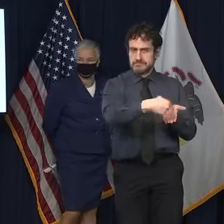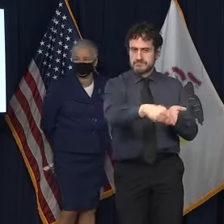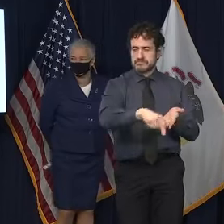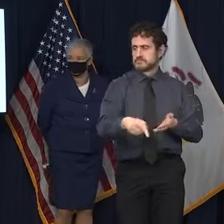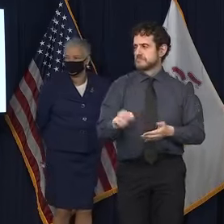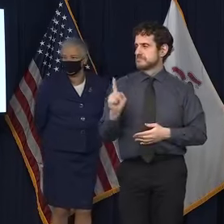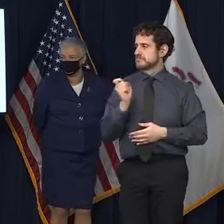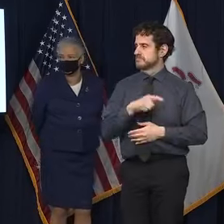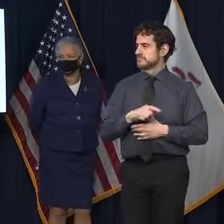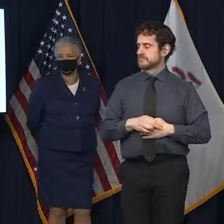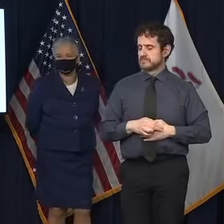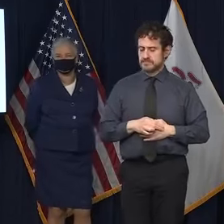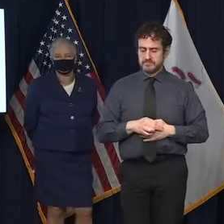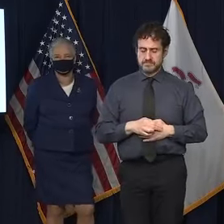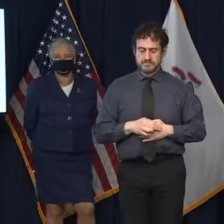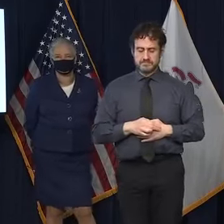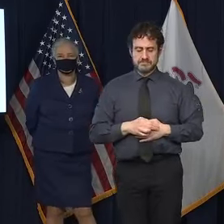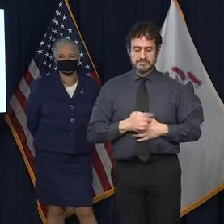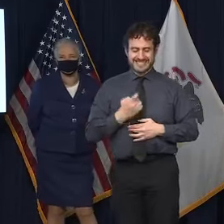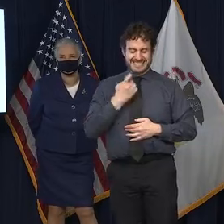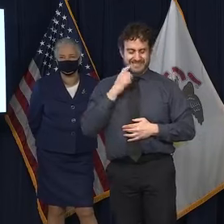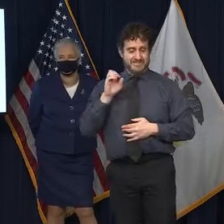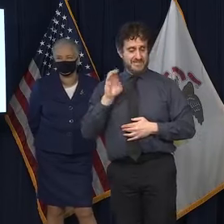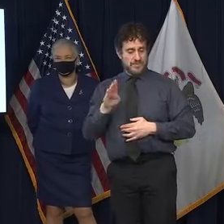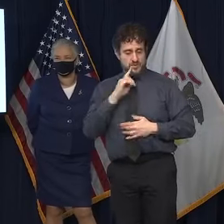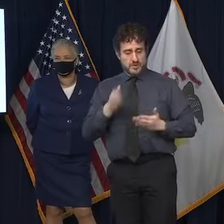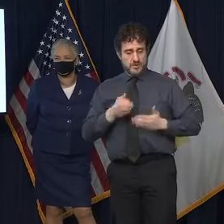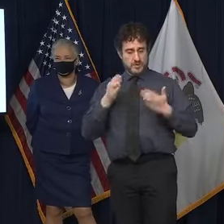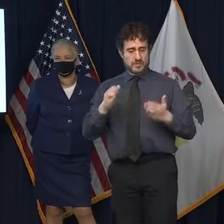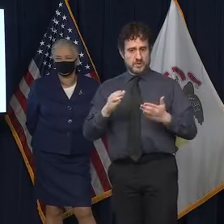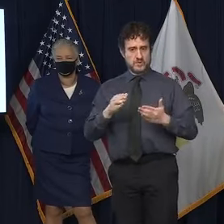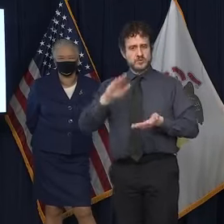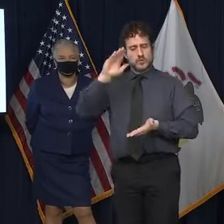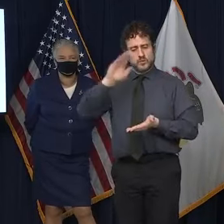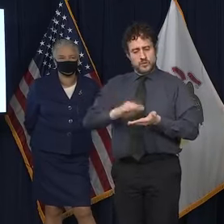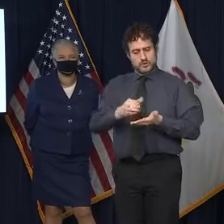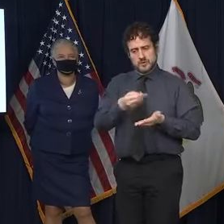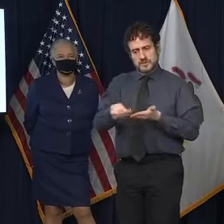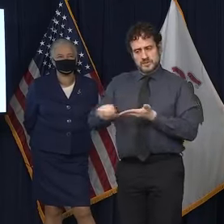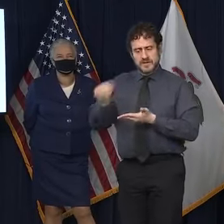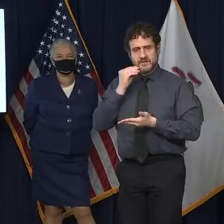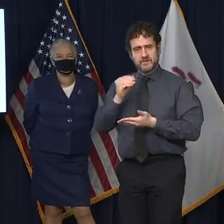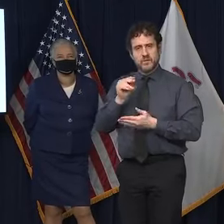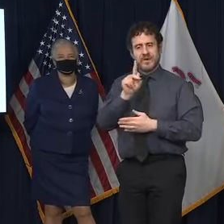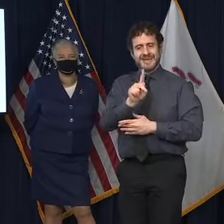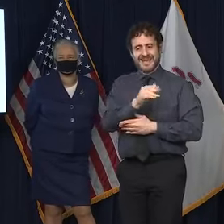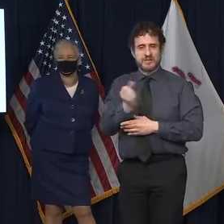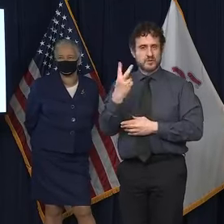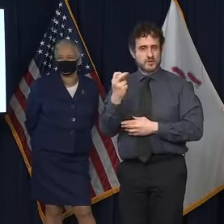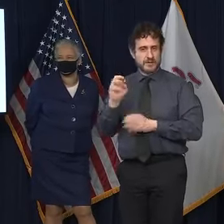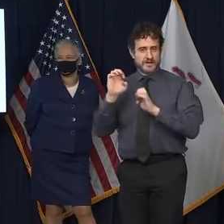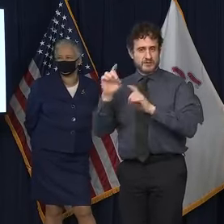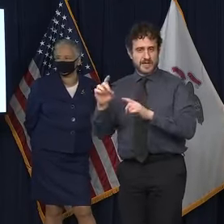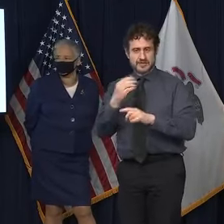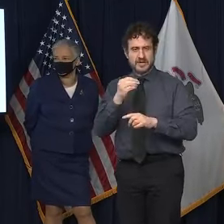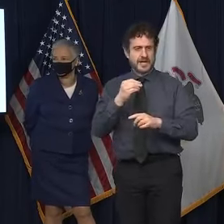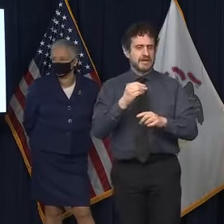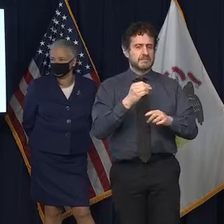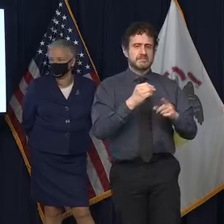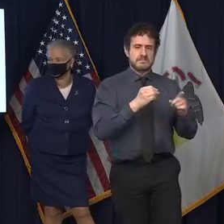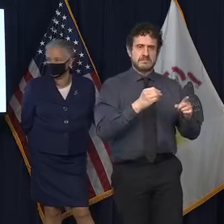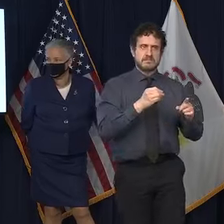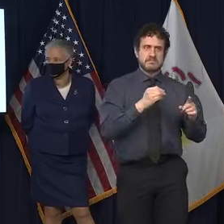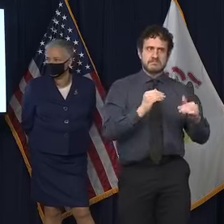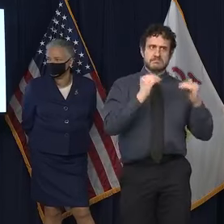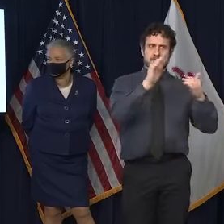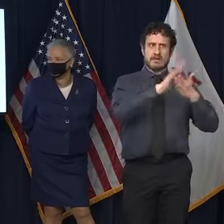WCIA. This February, you proposed lower spending levels for K-12 education and higher ed if the graduated income tax didn't